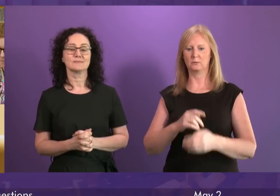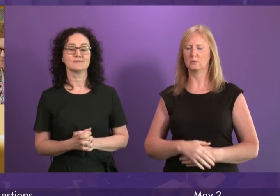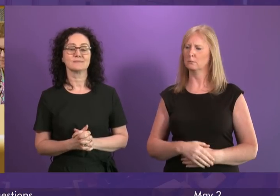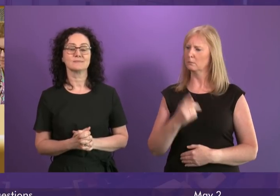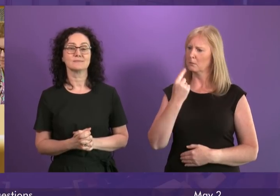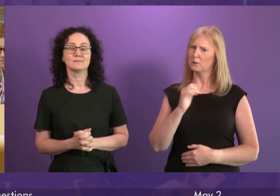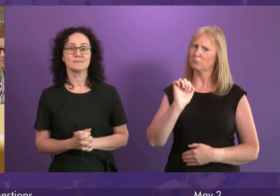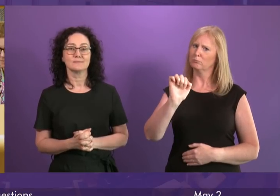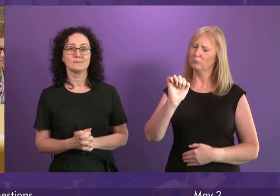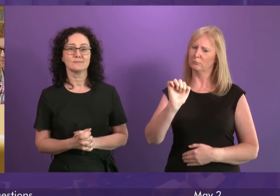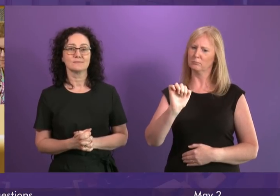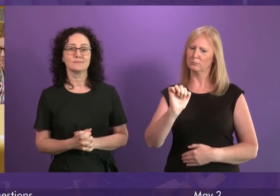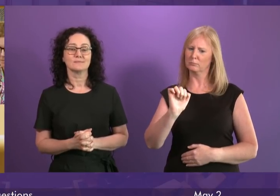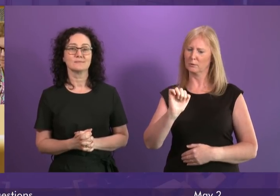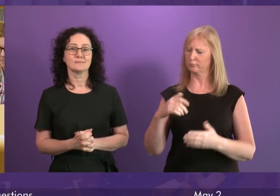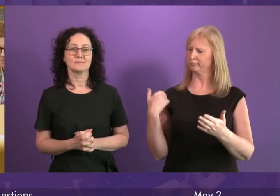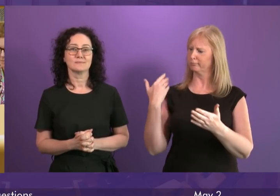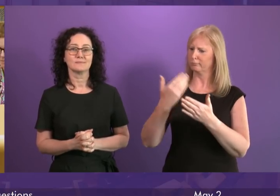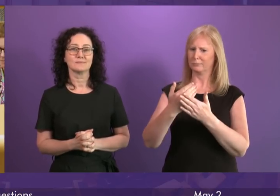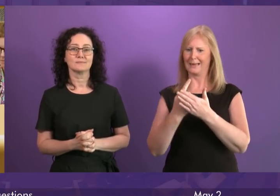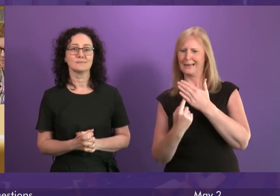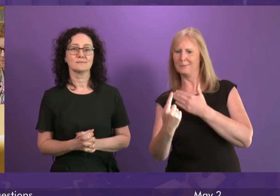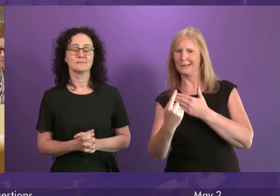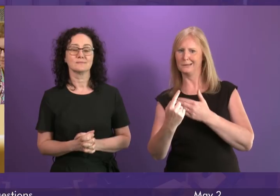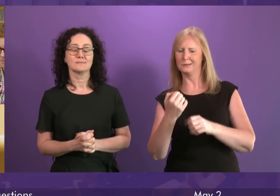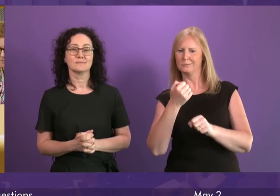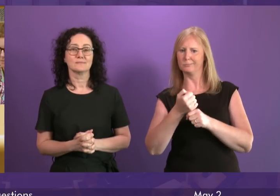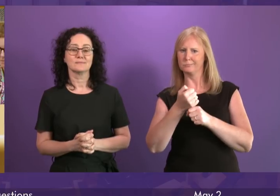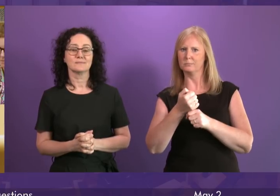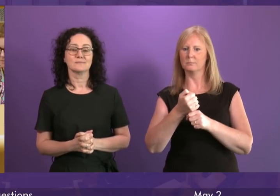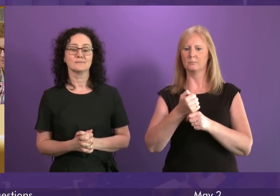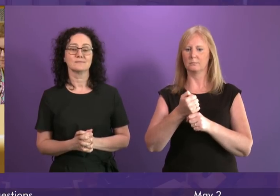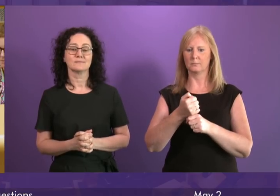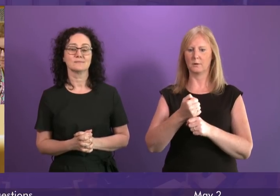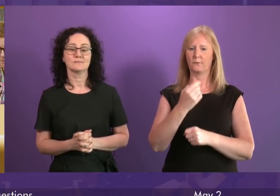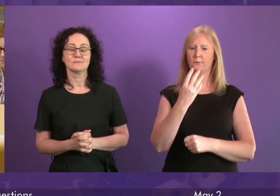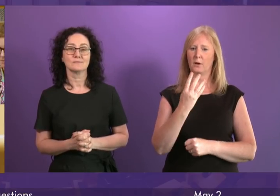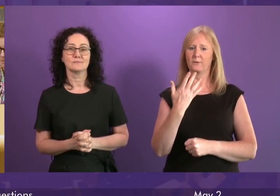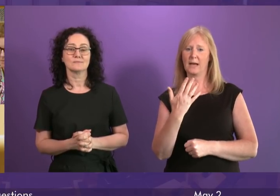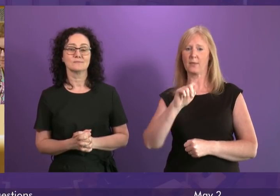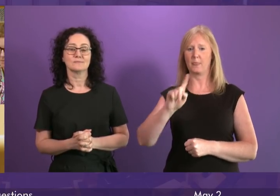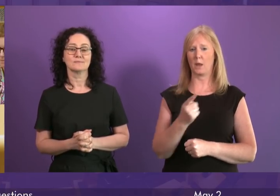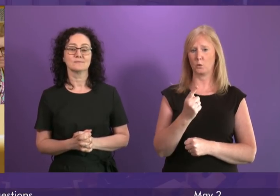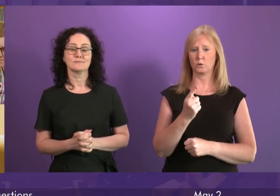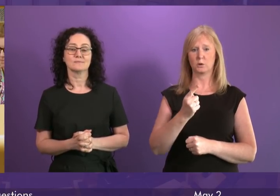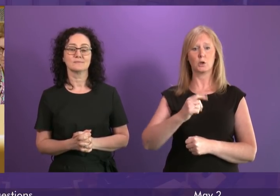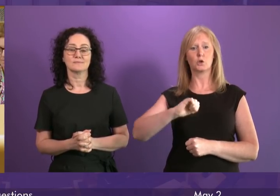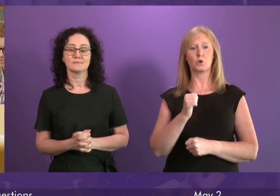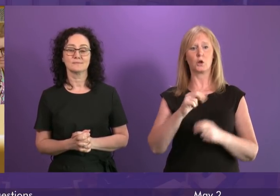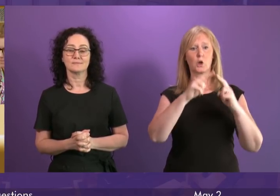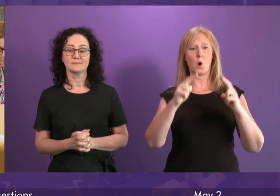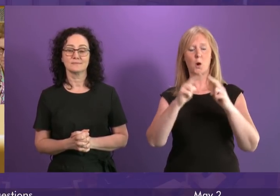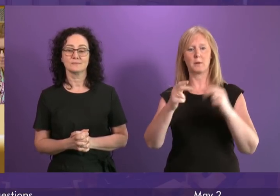plan from day one of independence could lead to an estimated 45,000 Scottish homes being pushed into negative equity,